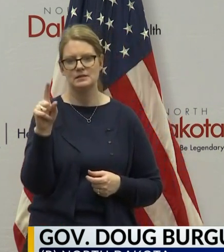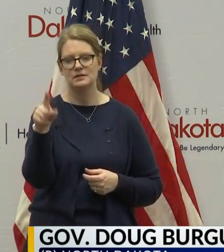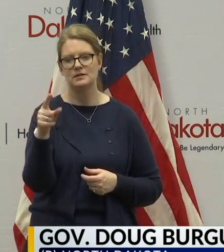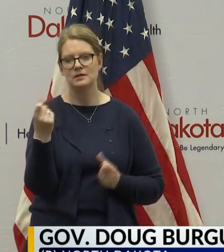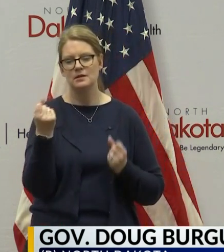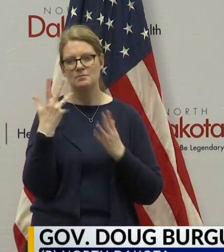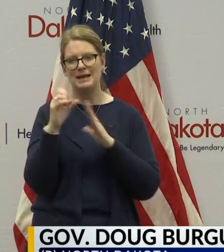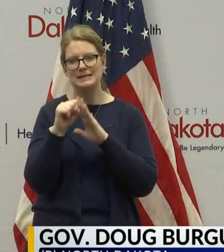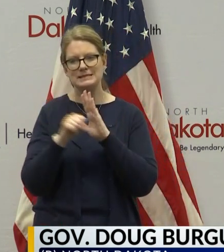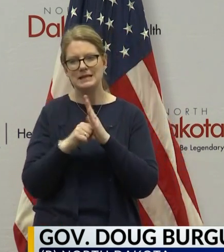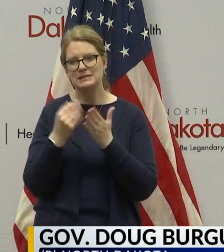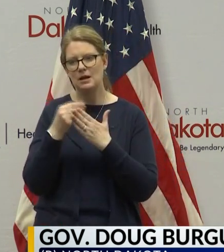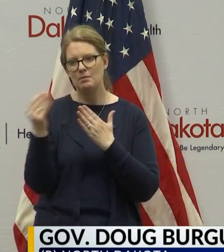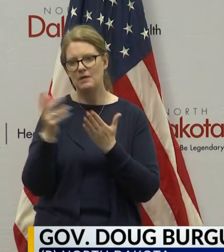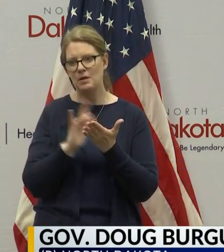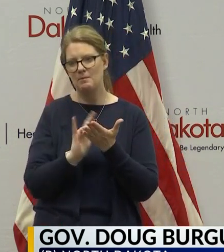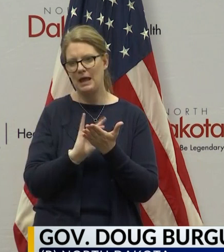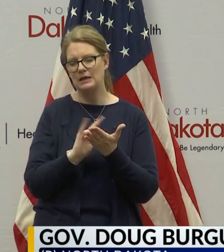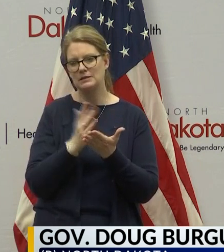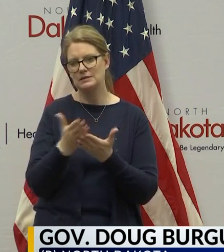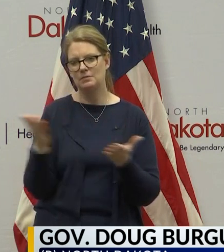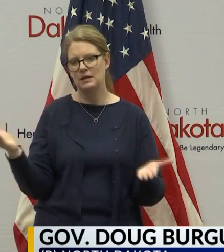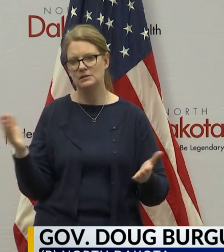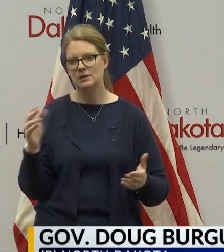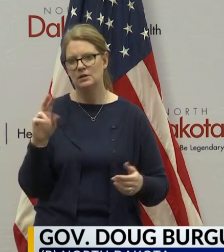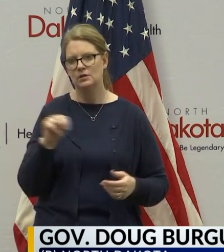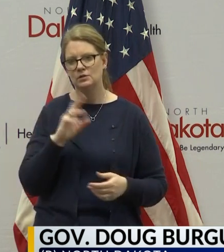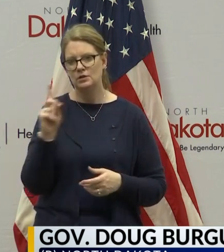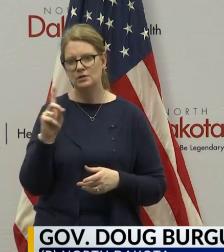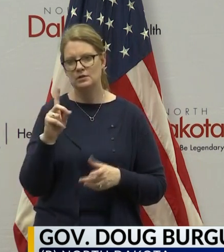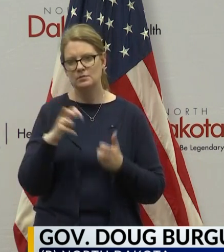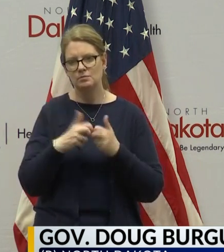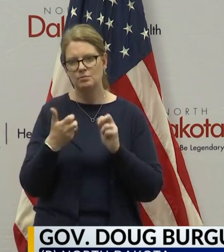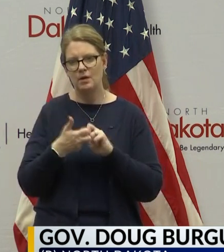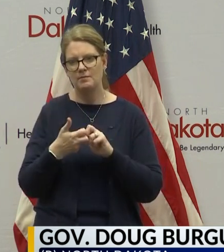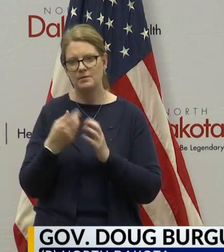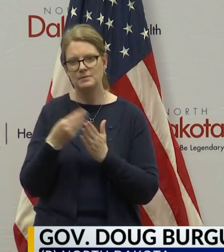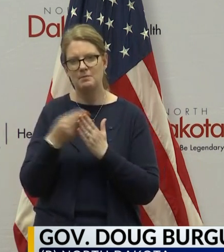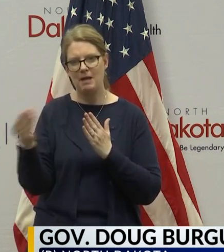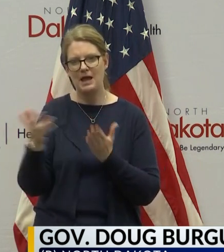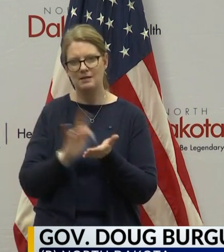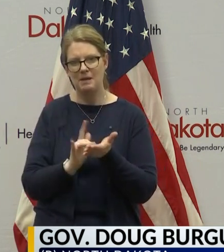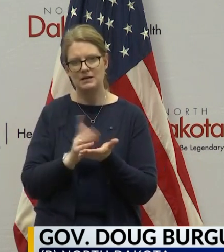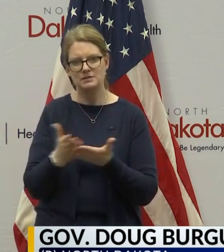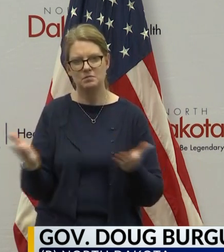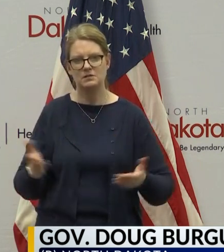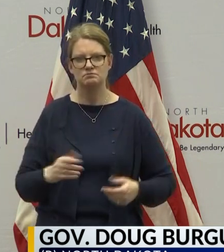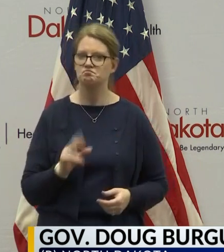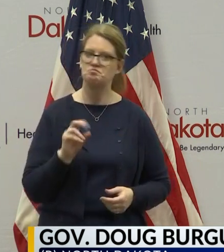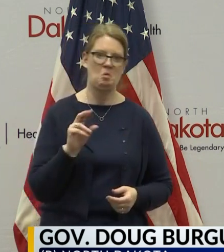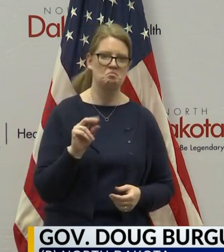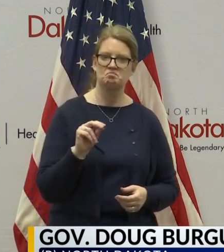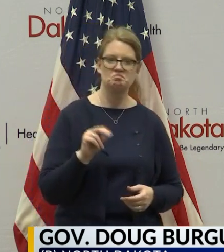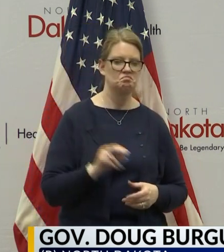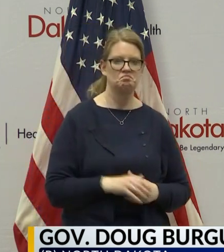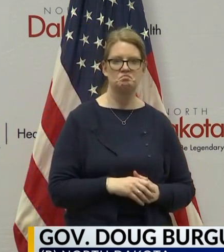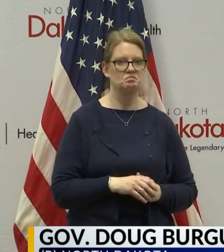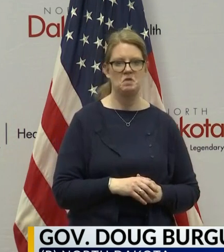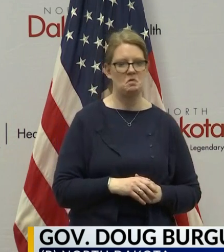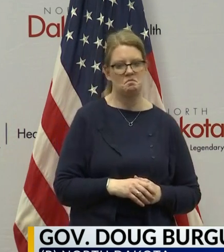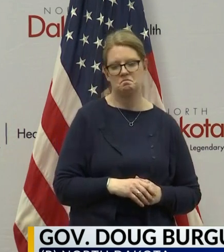of states are vying for medical supplies right now. Has North Dakota had any troubles getting those? No, we haven't. And,